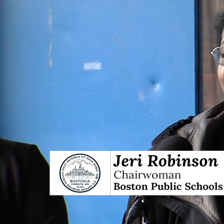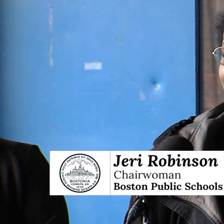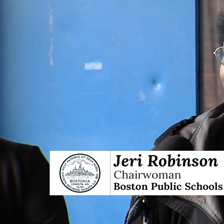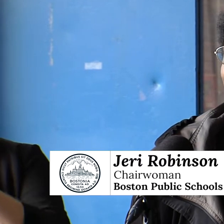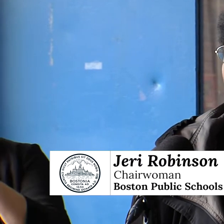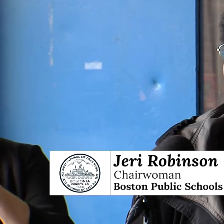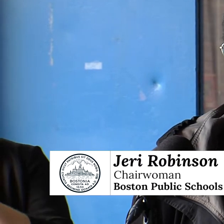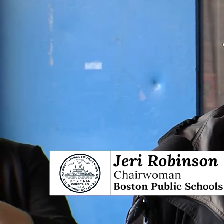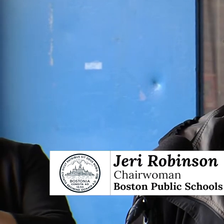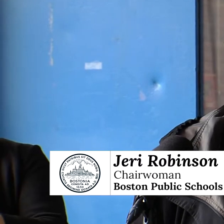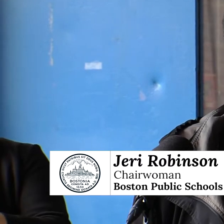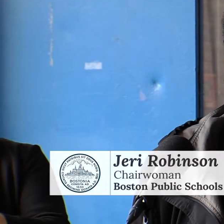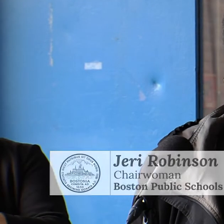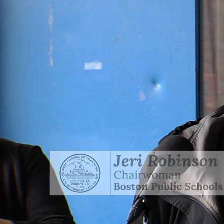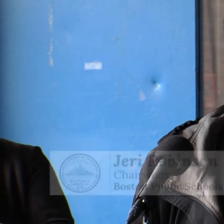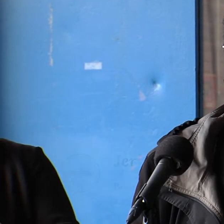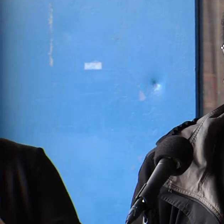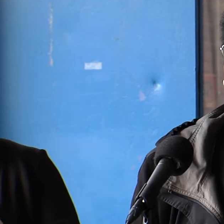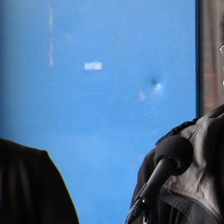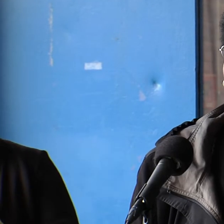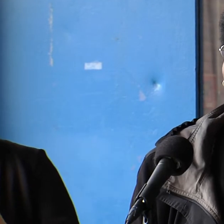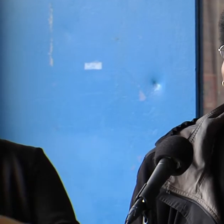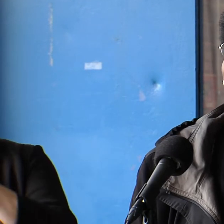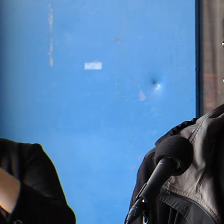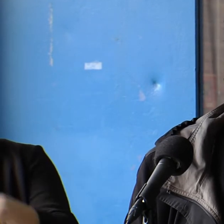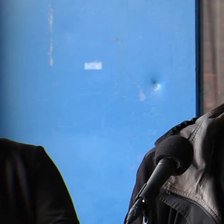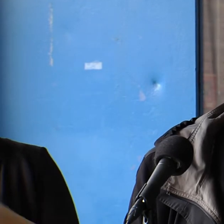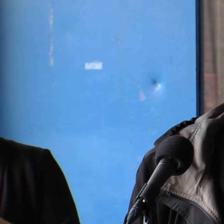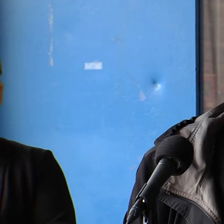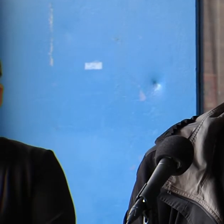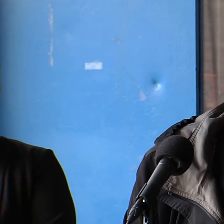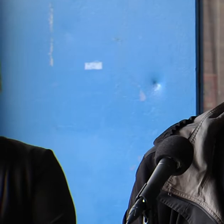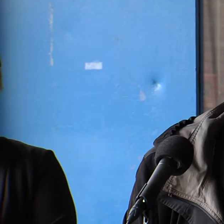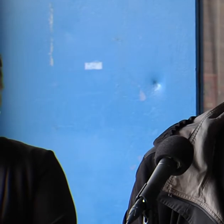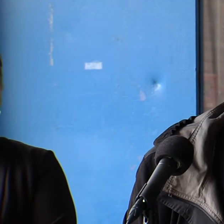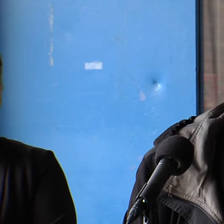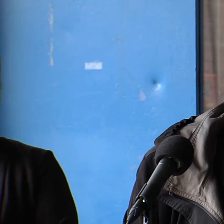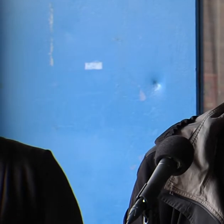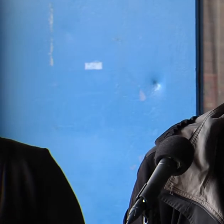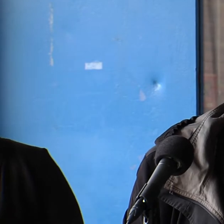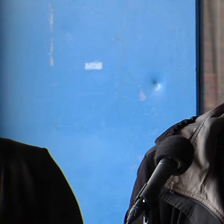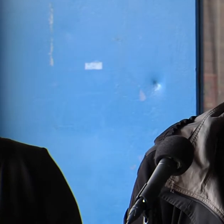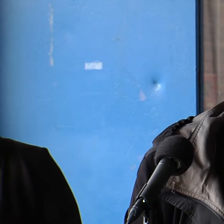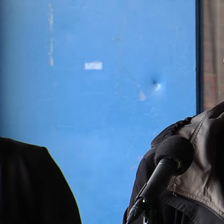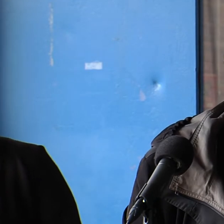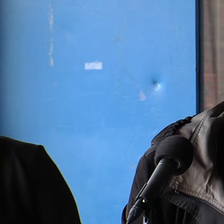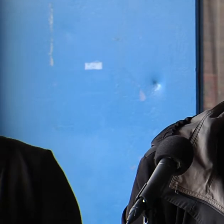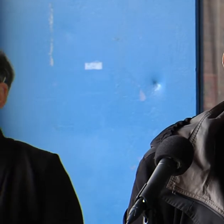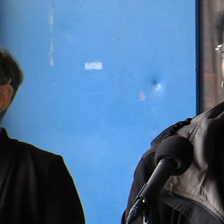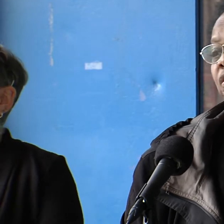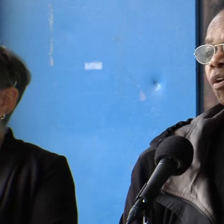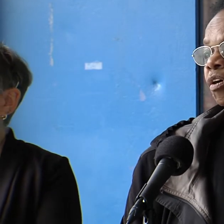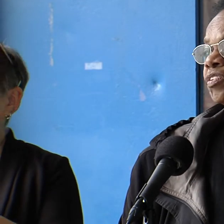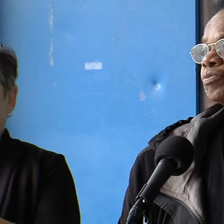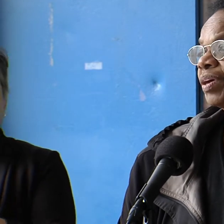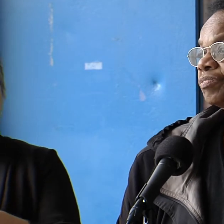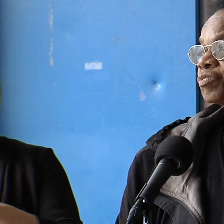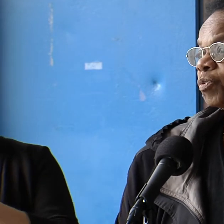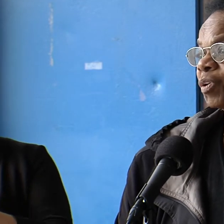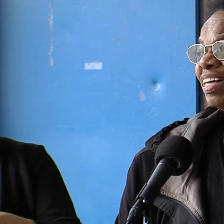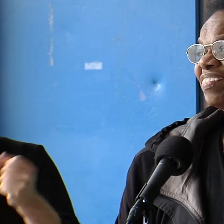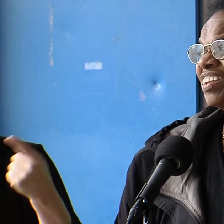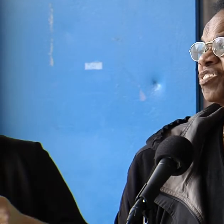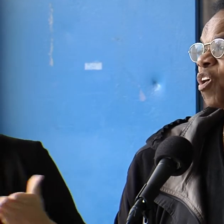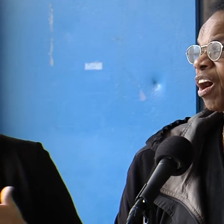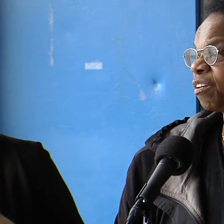And coming here this morning and seeing, again, the incredible work that goes on in the Horace Mann